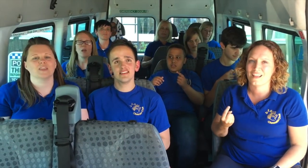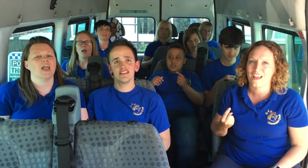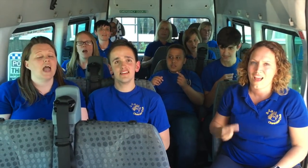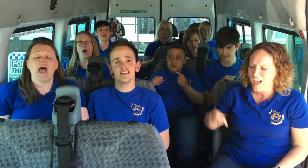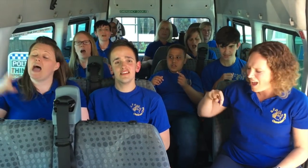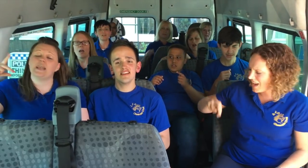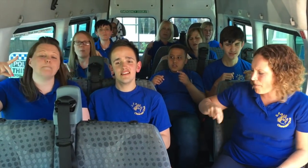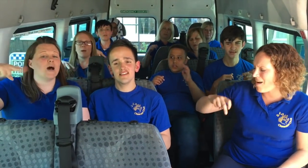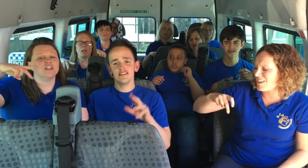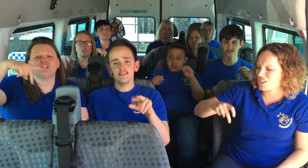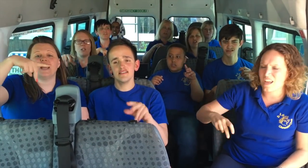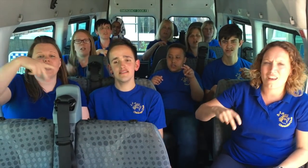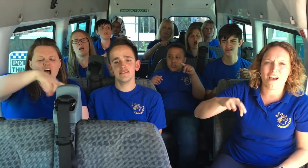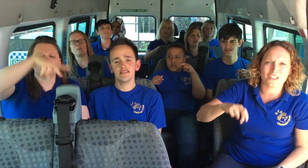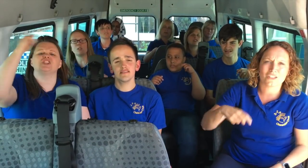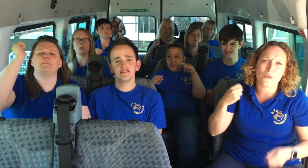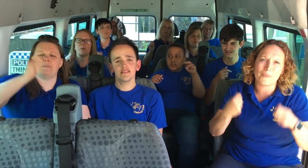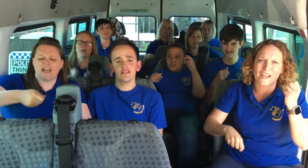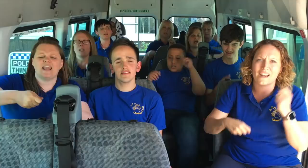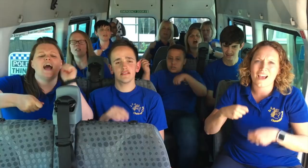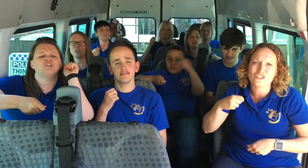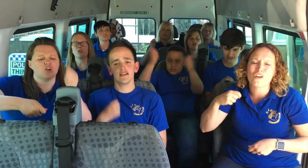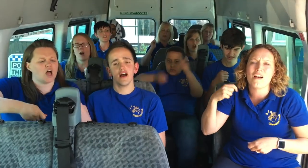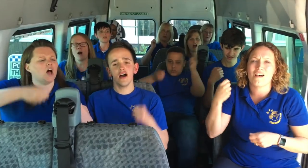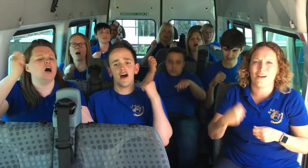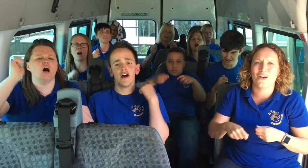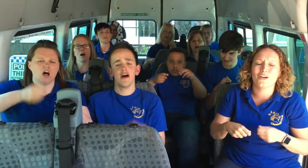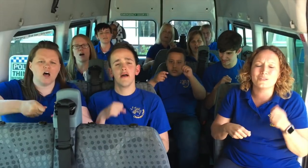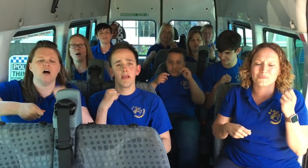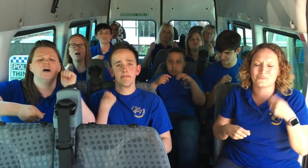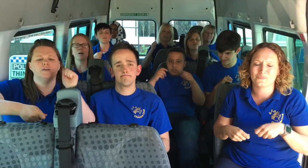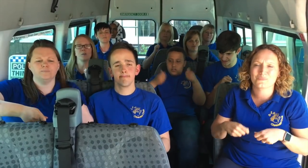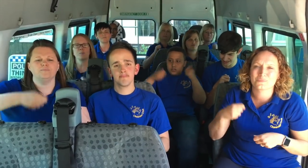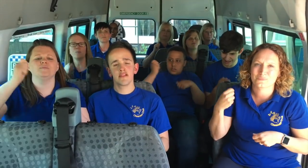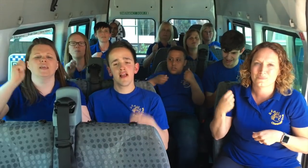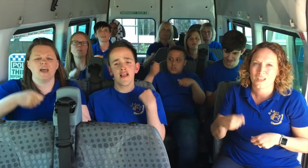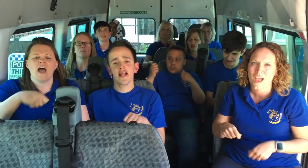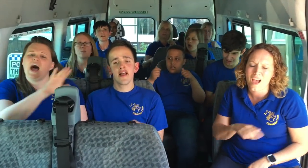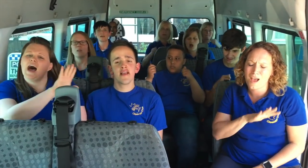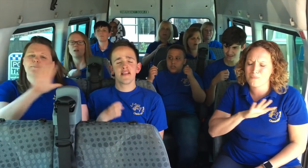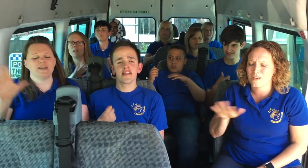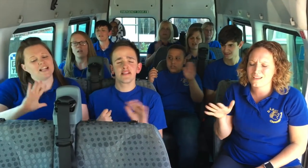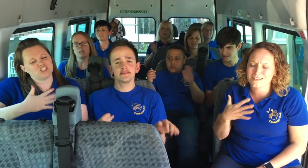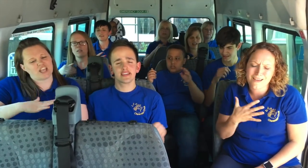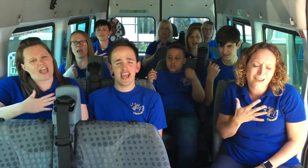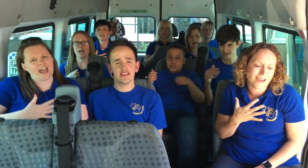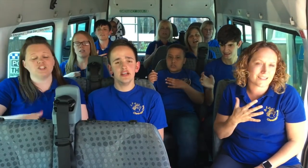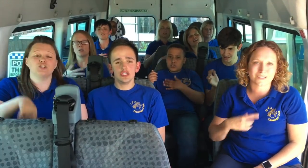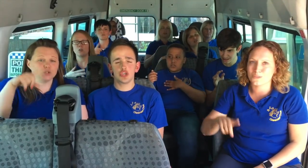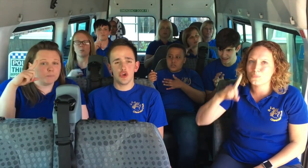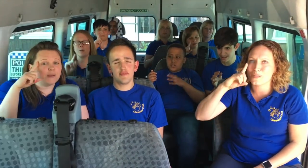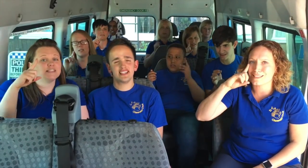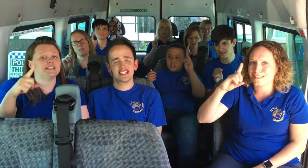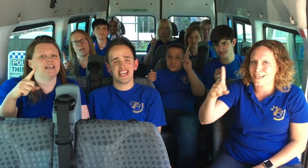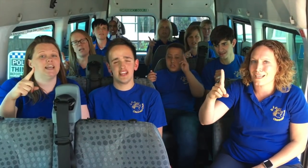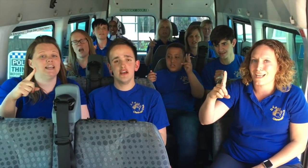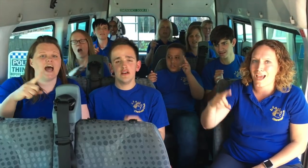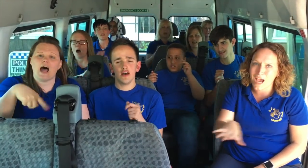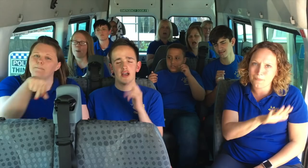And I'm marching on to the beat I drum I'm not scared to be seen I